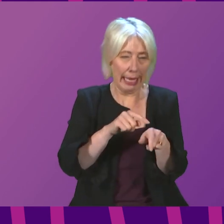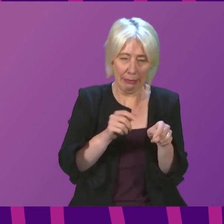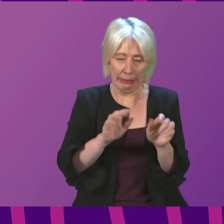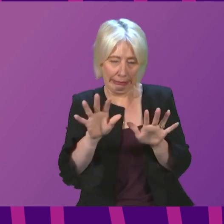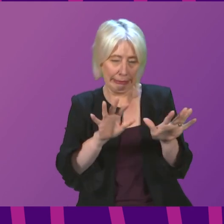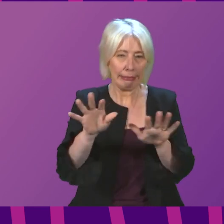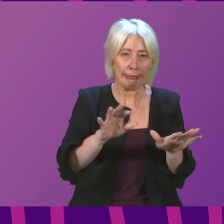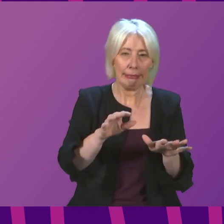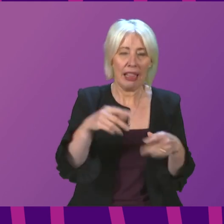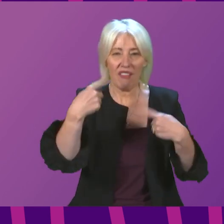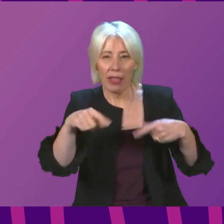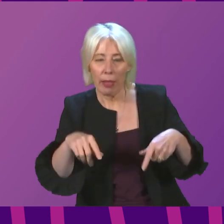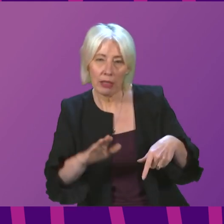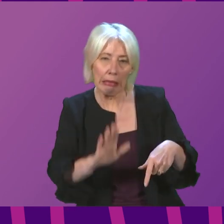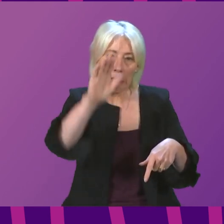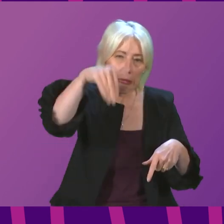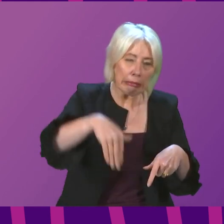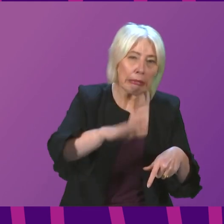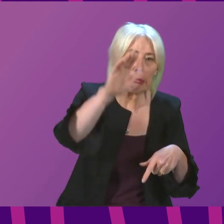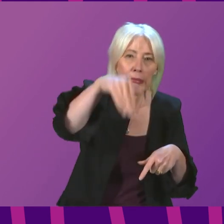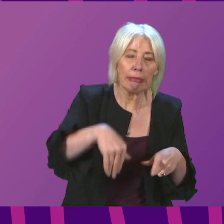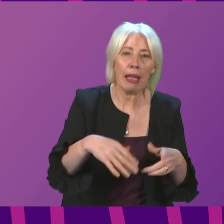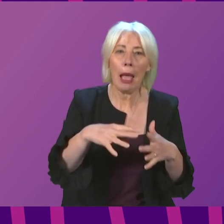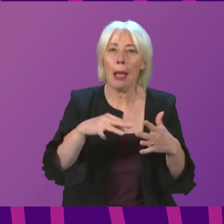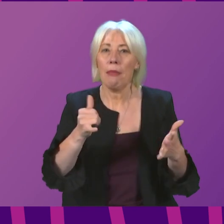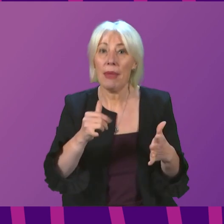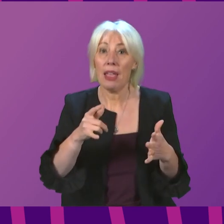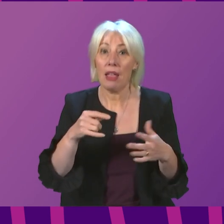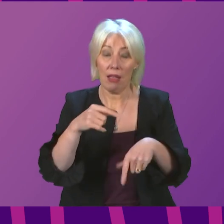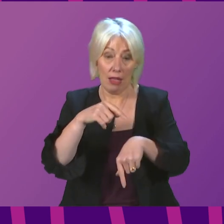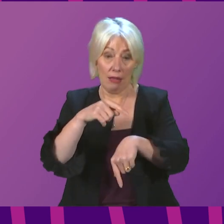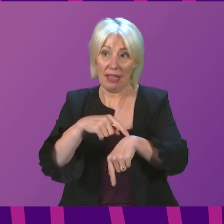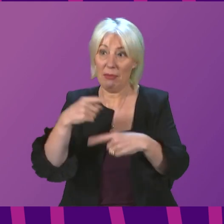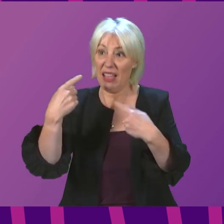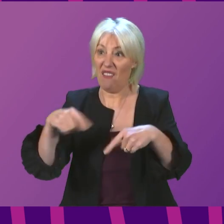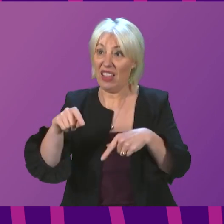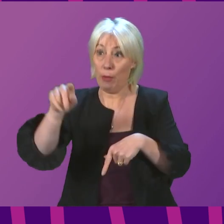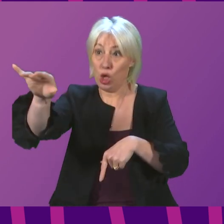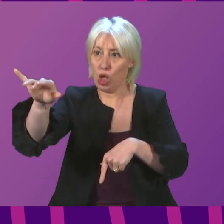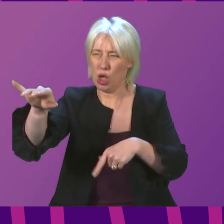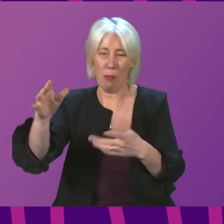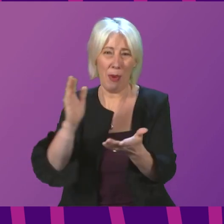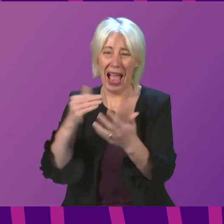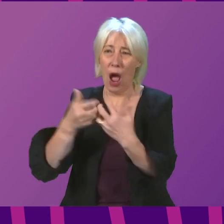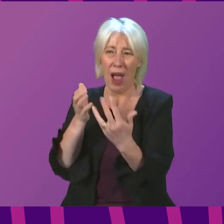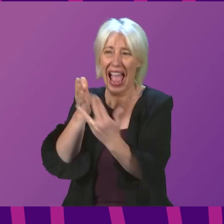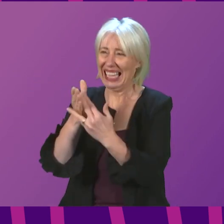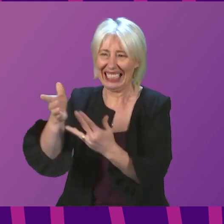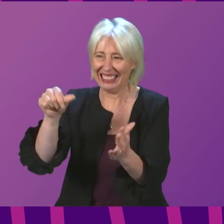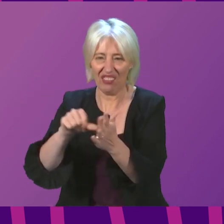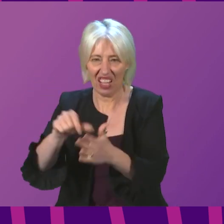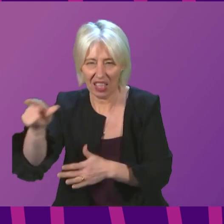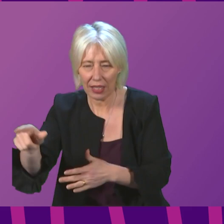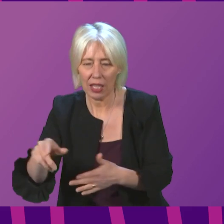sometimes be slots available in places that are not easily accessible, which is why what I would say to people is go back and check